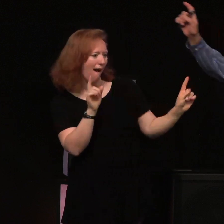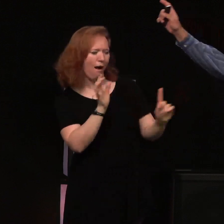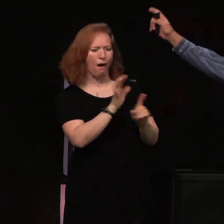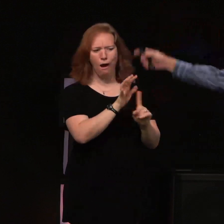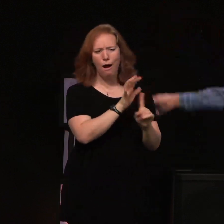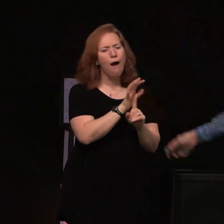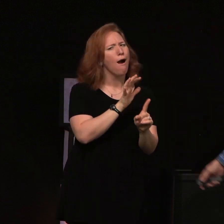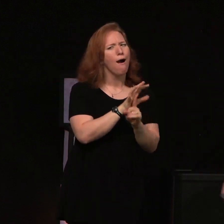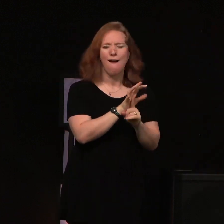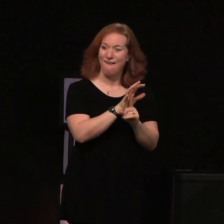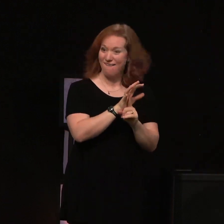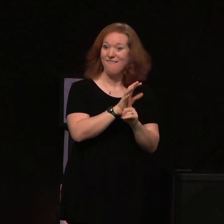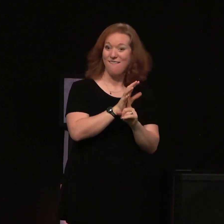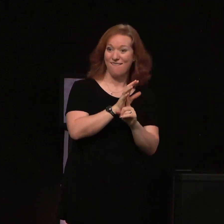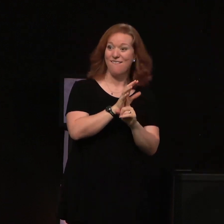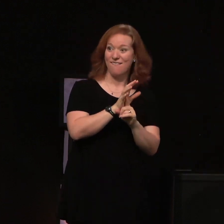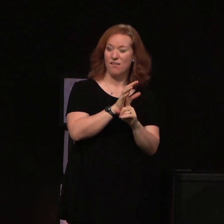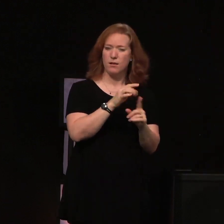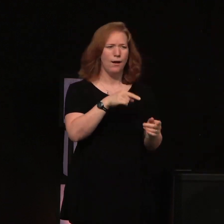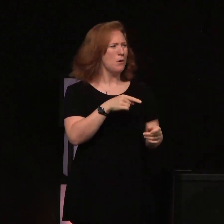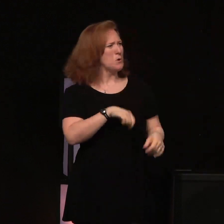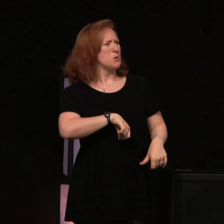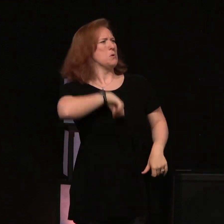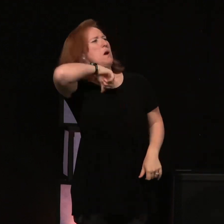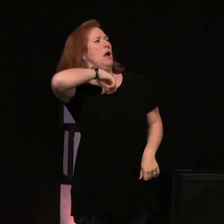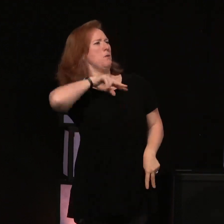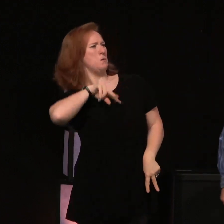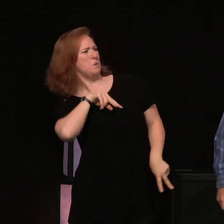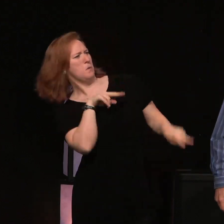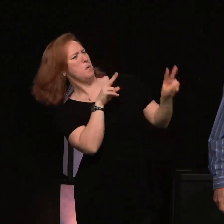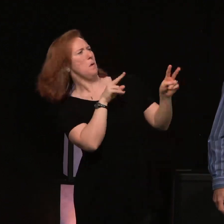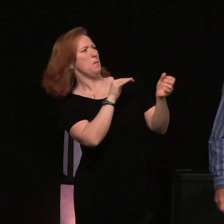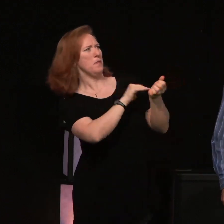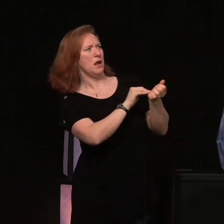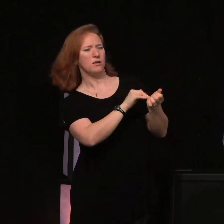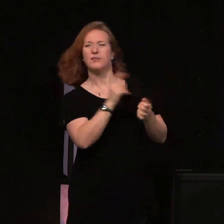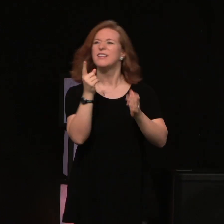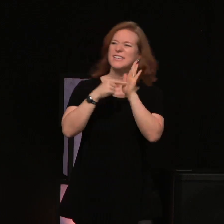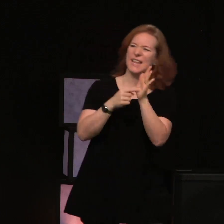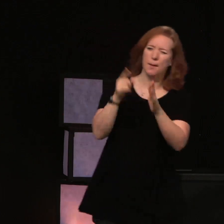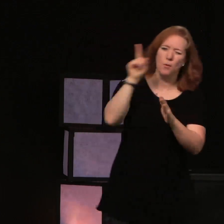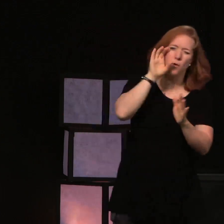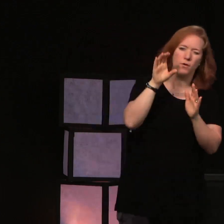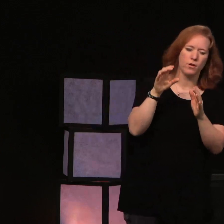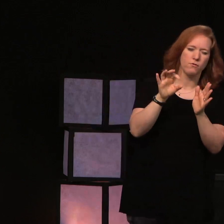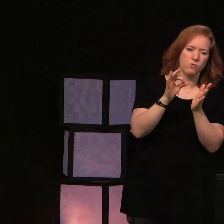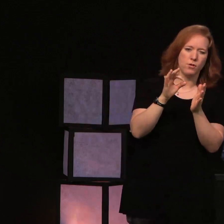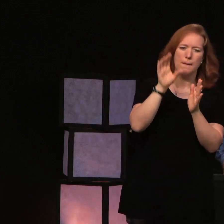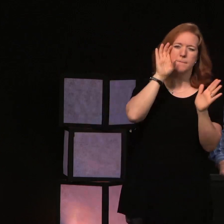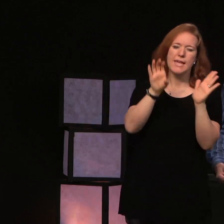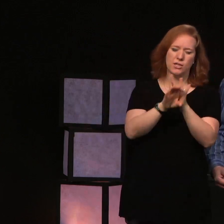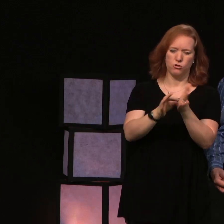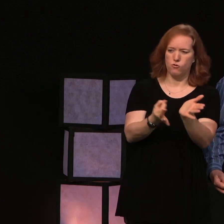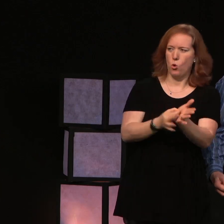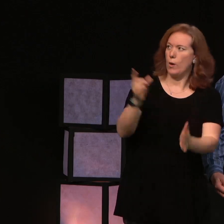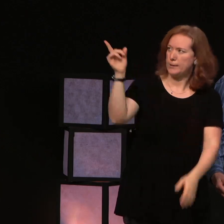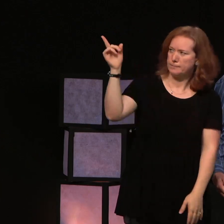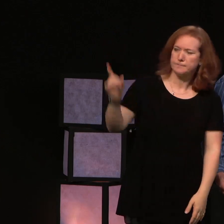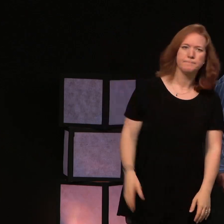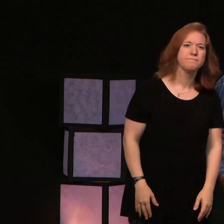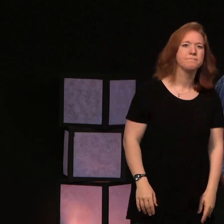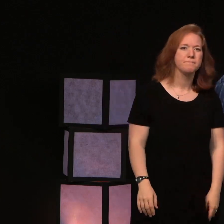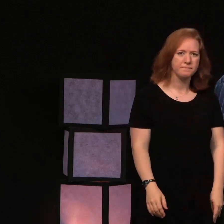well known and renowned in the world at that time. Here's a picture of one of those coins right here that they recovered.